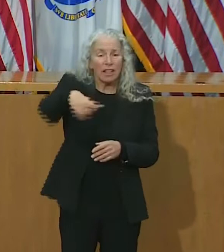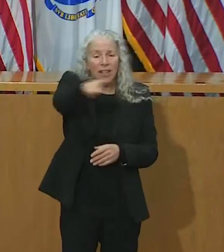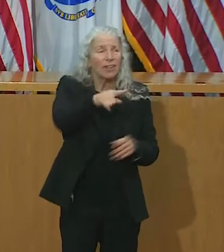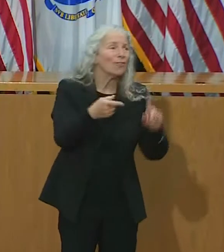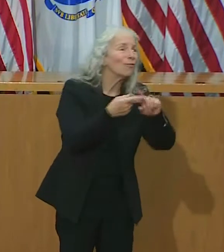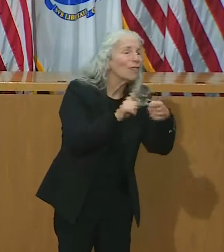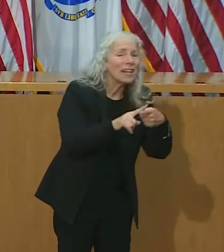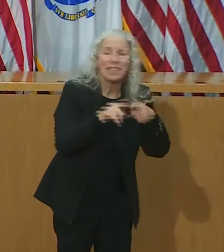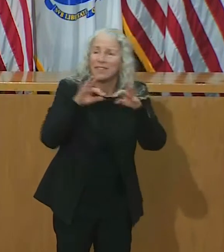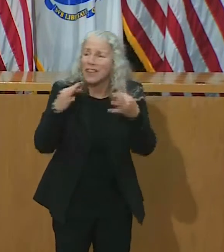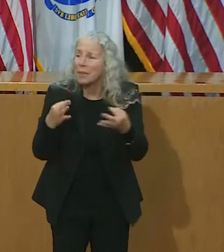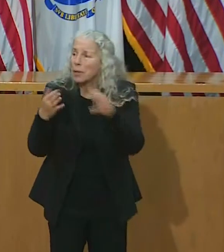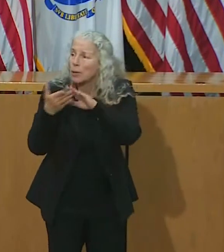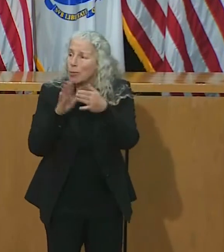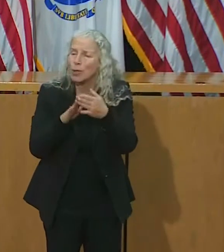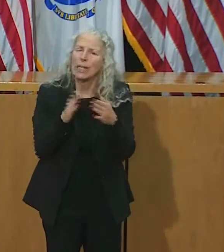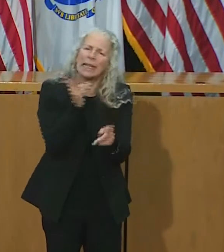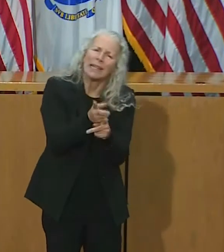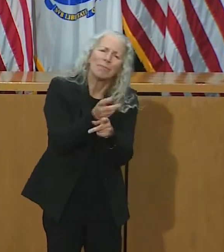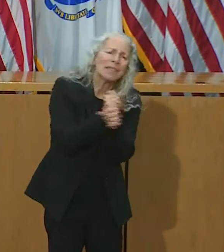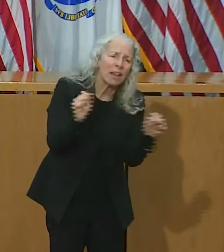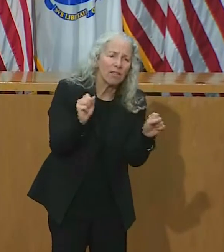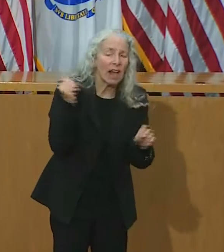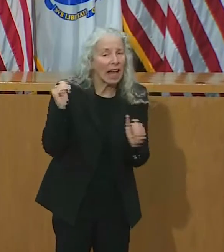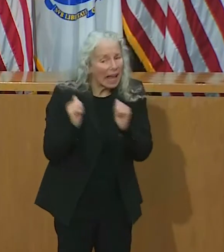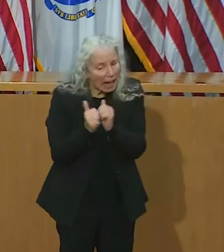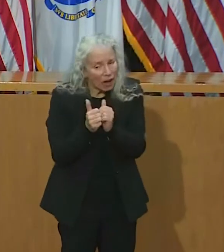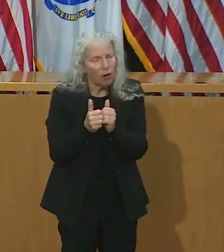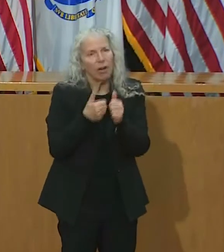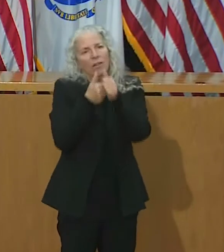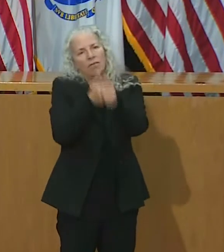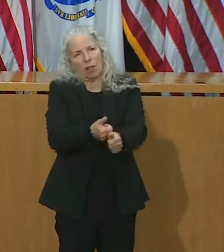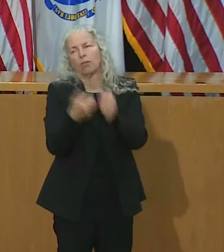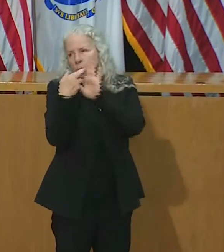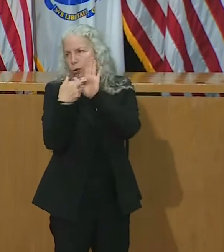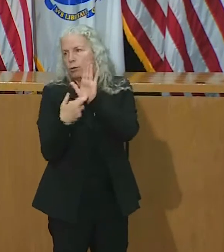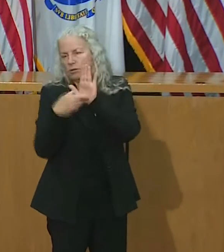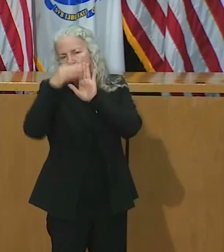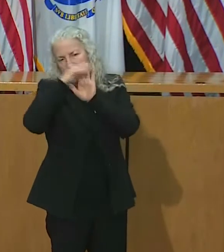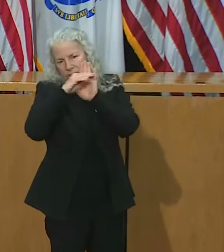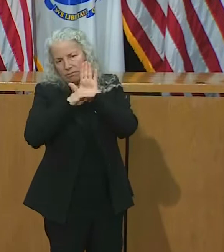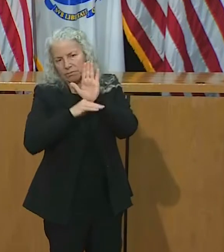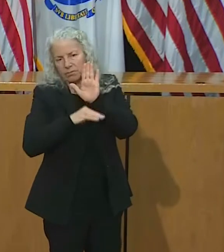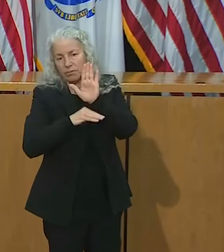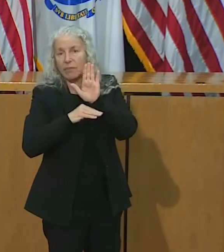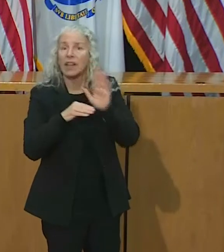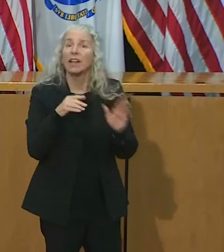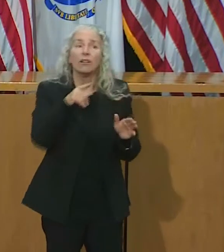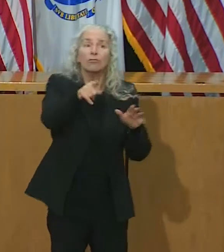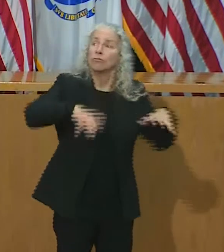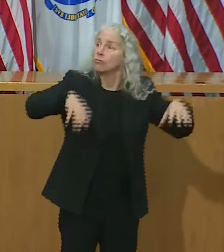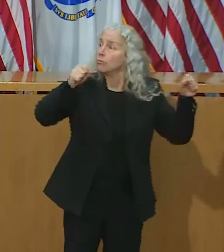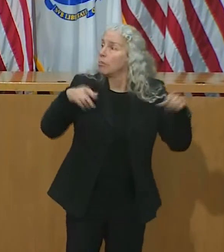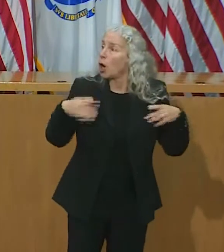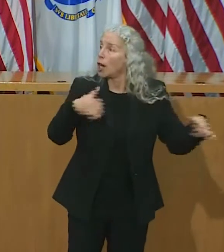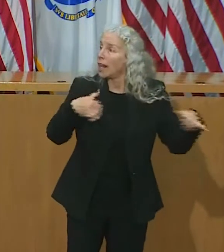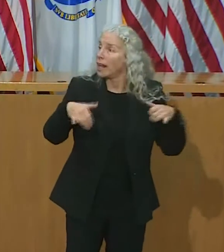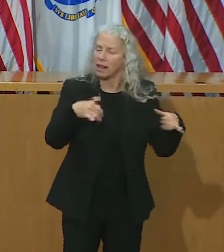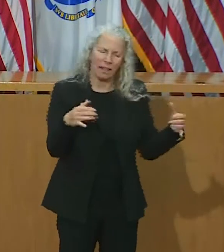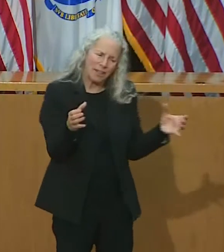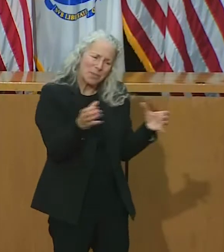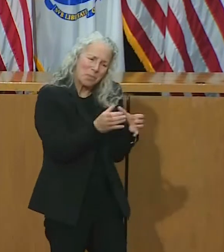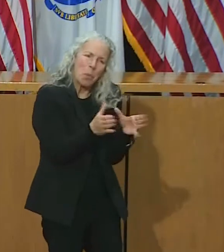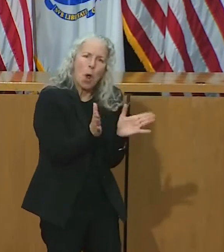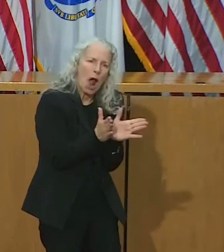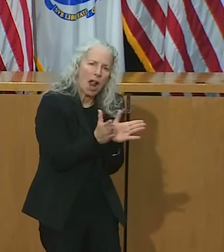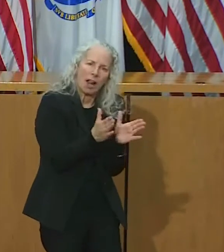families, and communities safe during COVID-19. If you host a holiday celebration, keep it very small. Limit in-person holiday